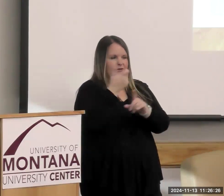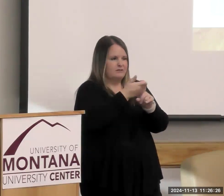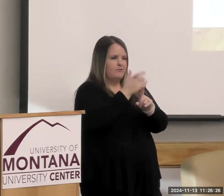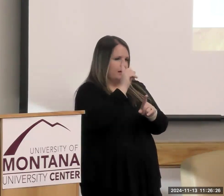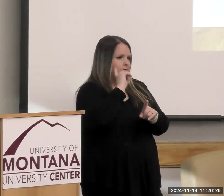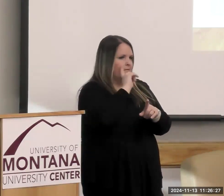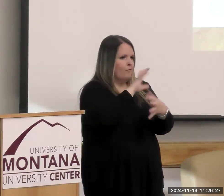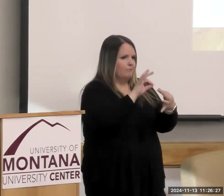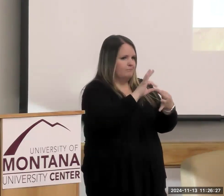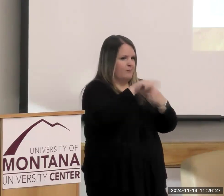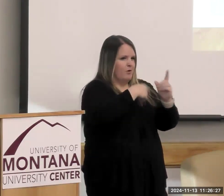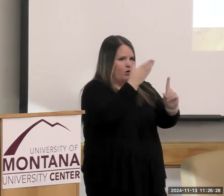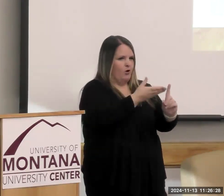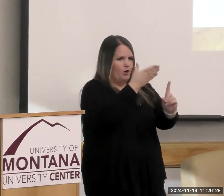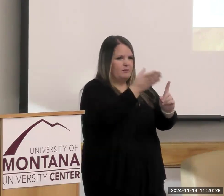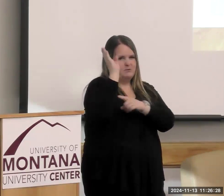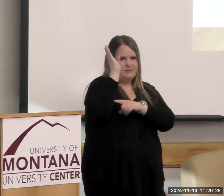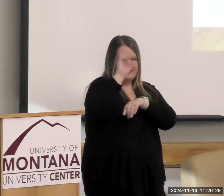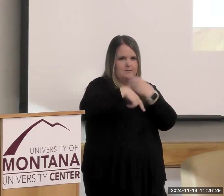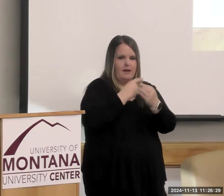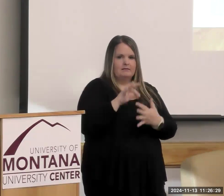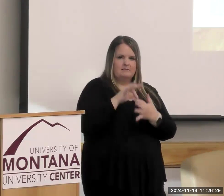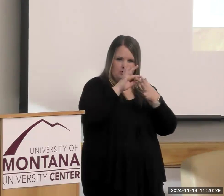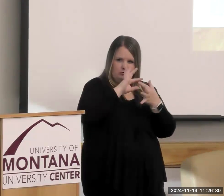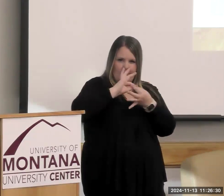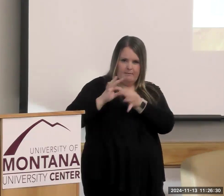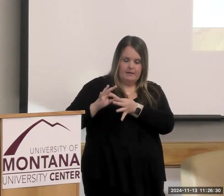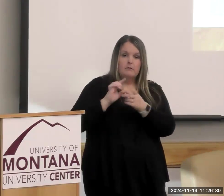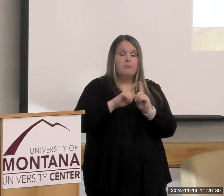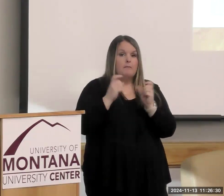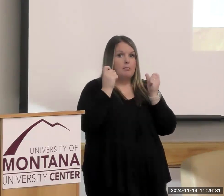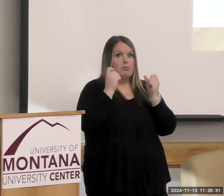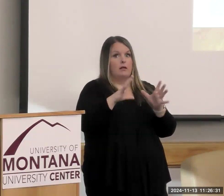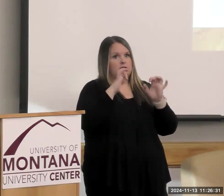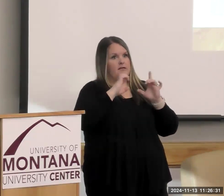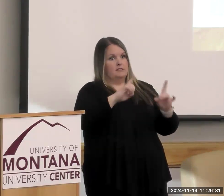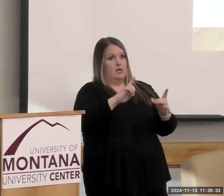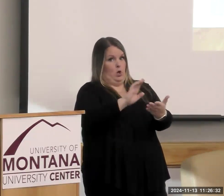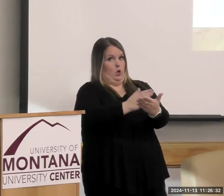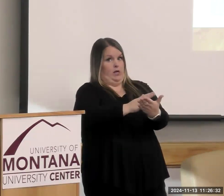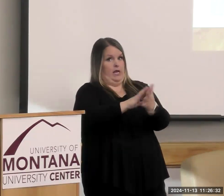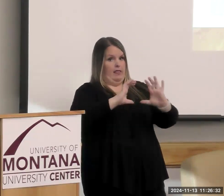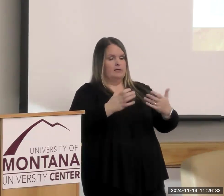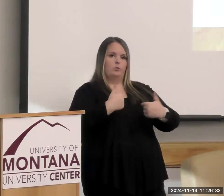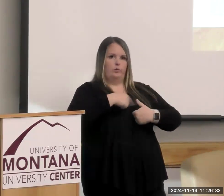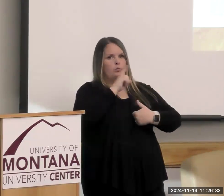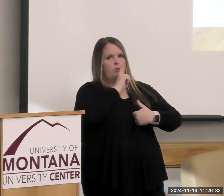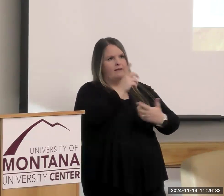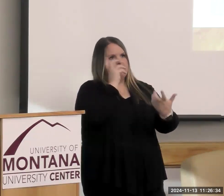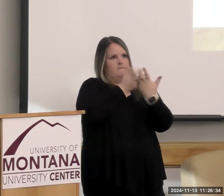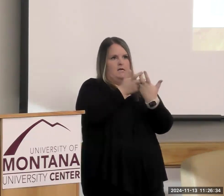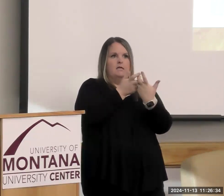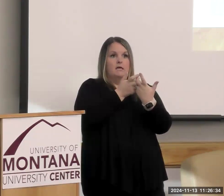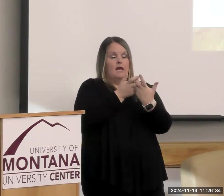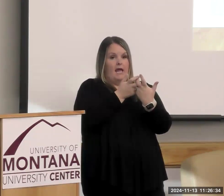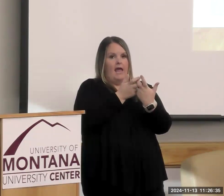Olympics, but they found that a lot of the education, including cooking classes, go over super well. You reach a broader audience if you do it remotely.